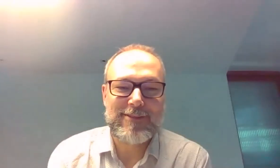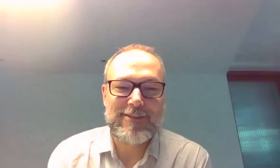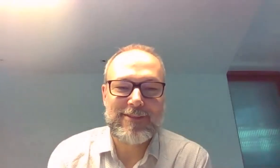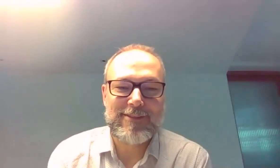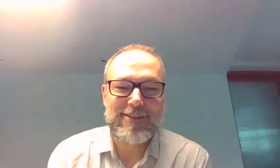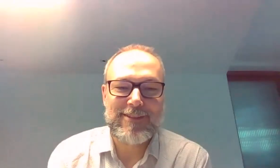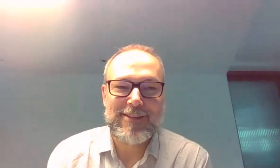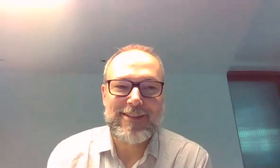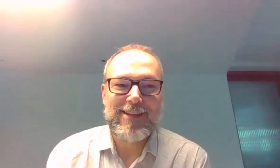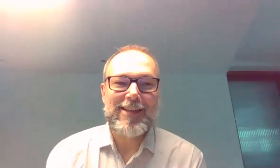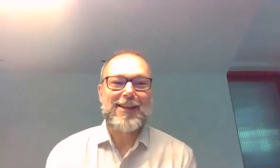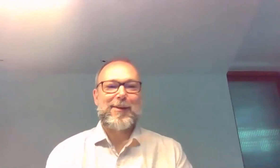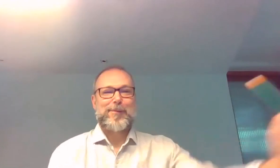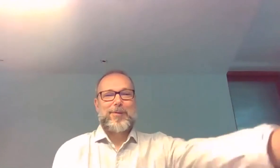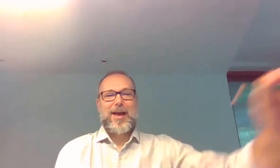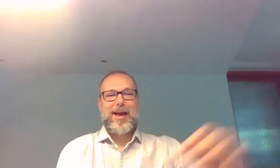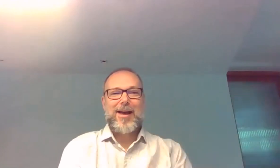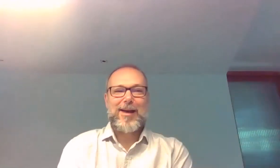hello in your native language?